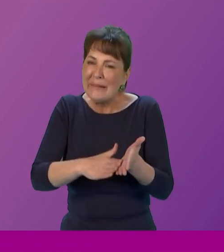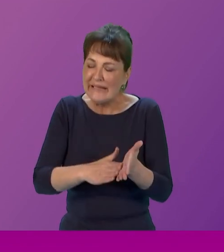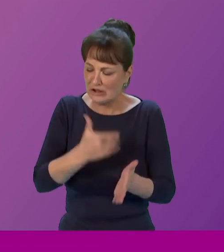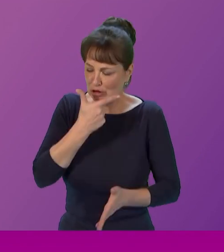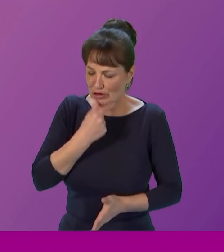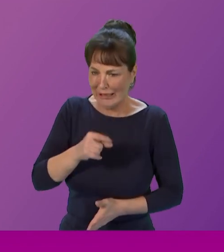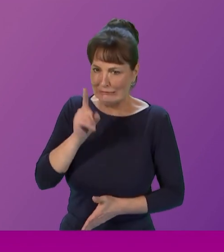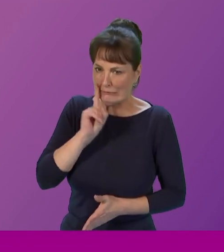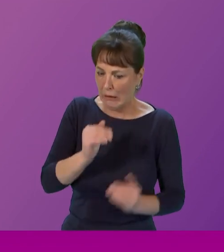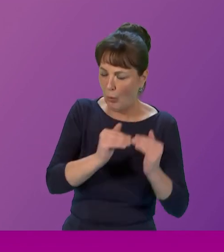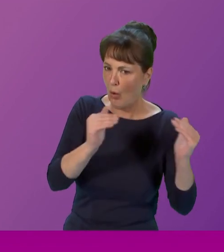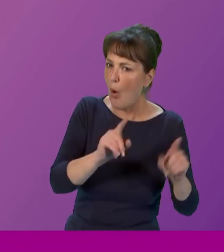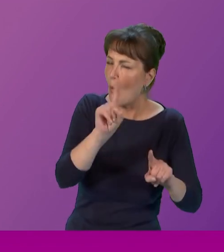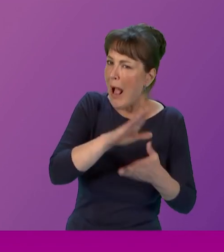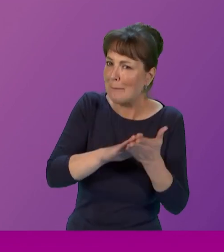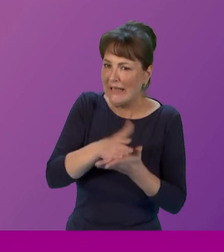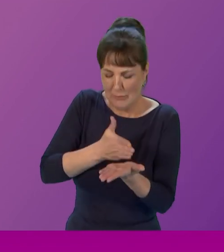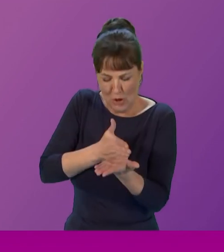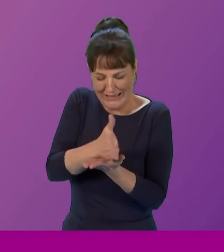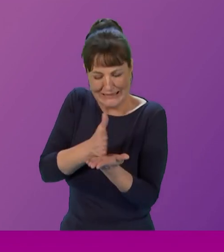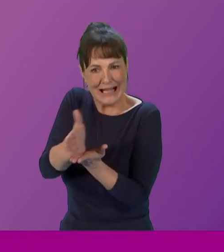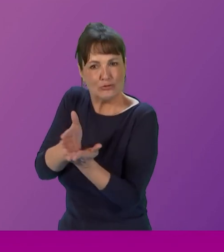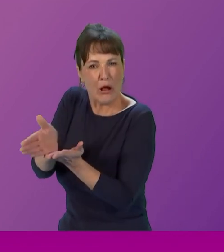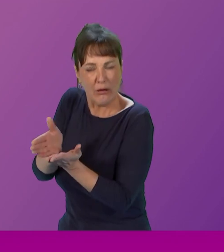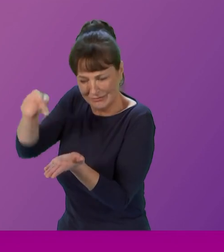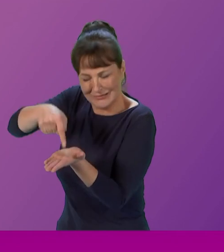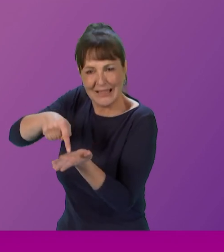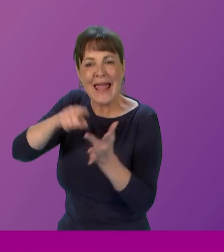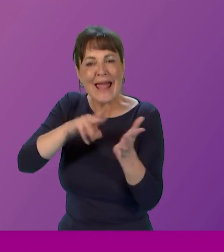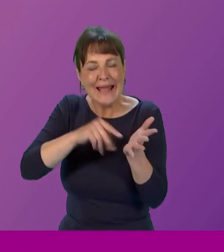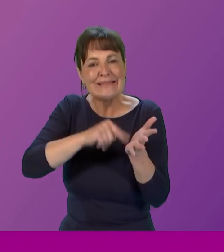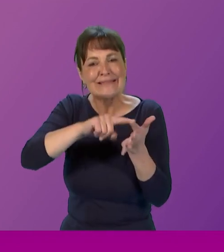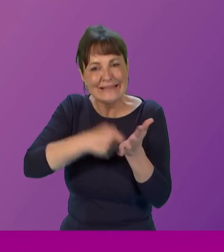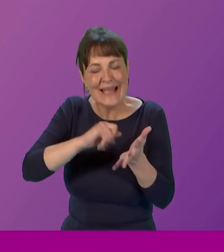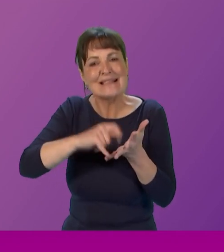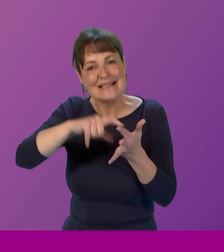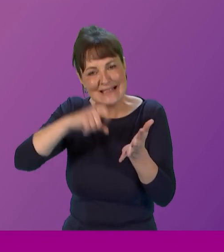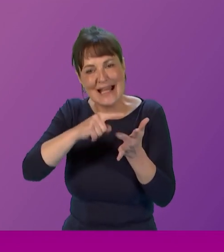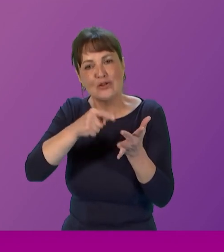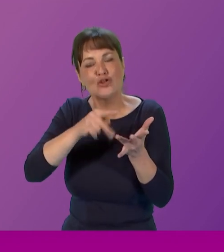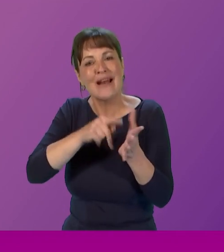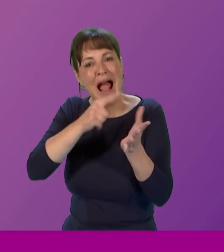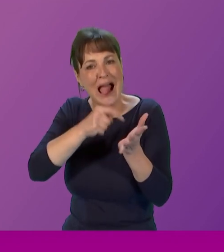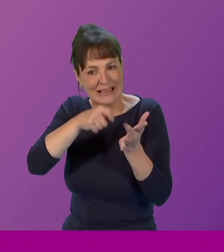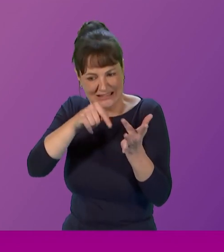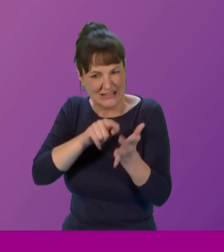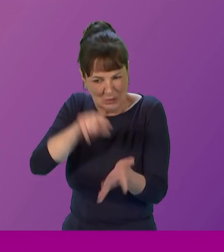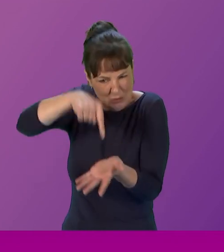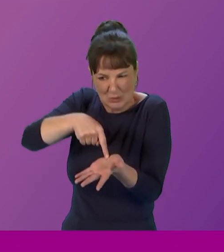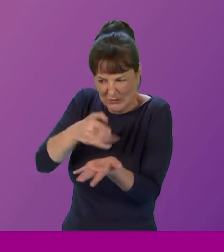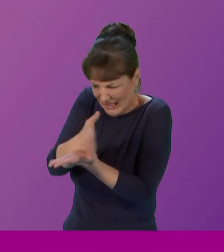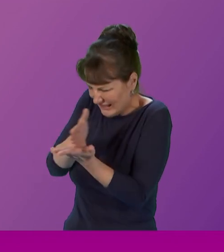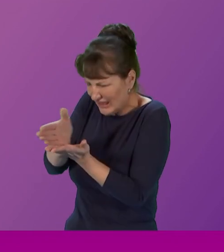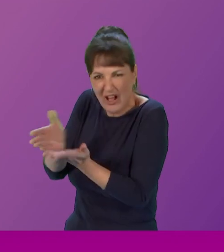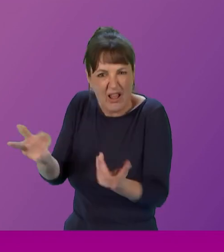intersectionality and why intersectionality is so important when it comes to doing feminist advocacy and activism